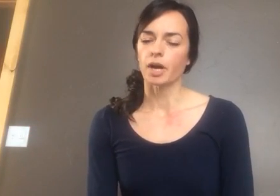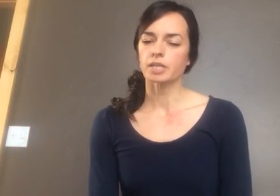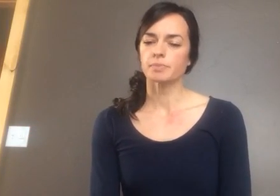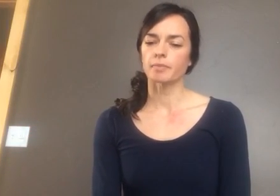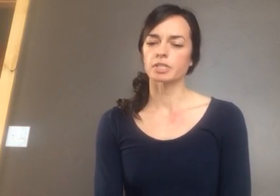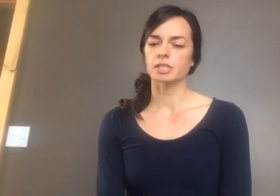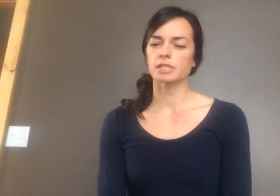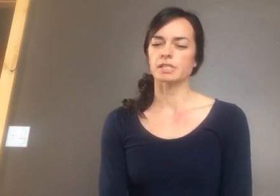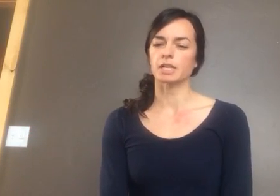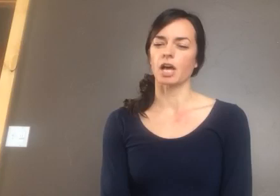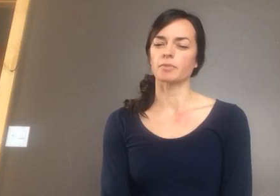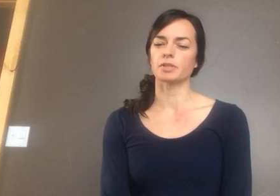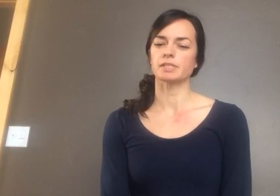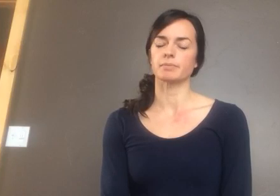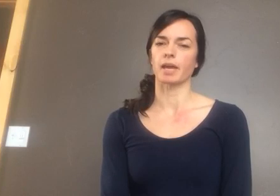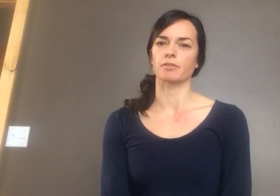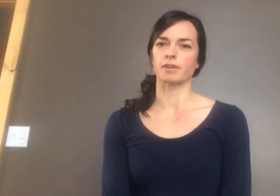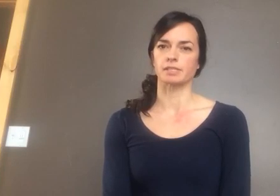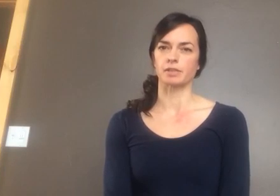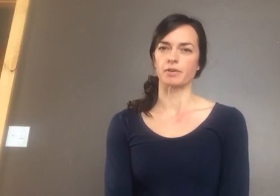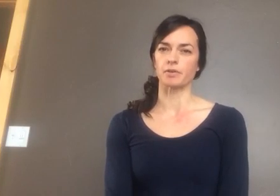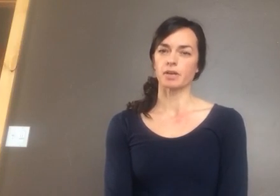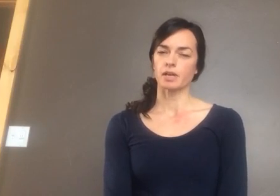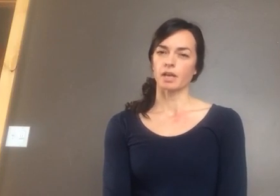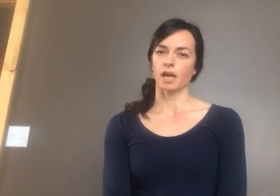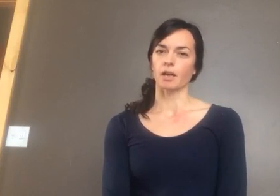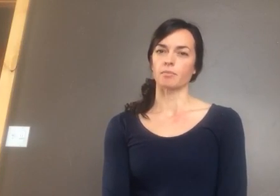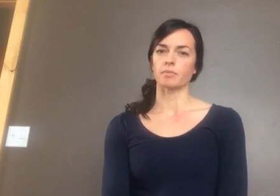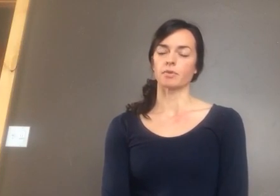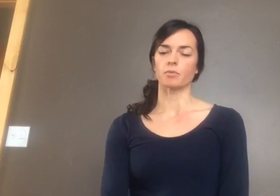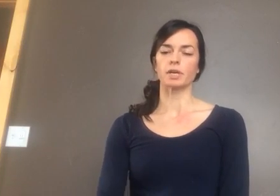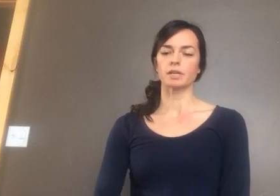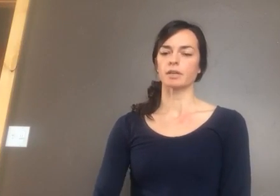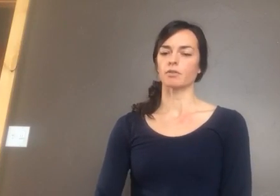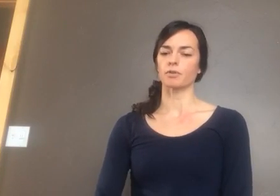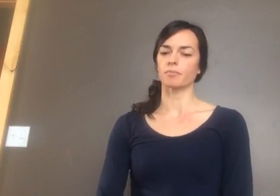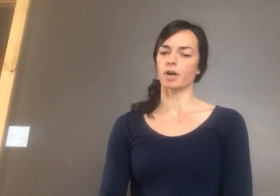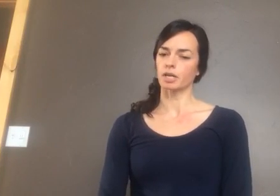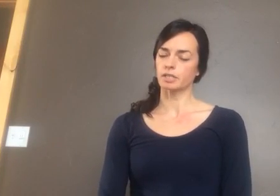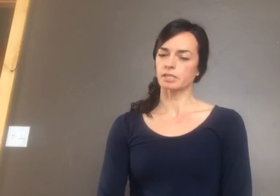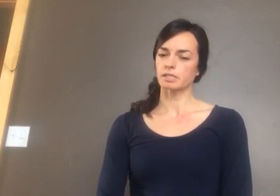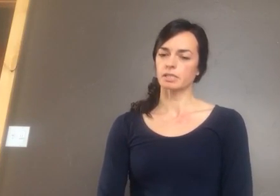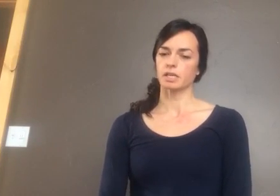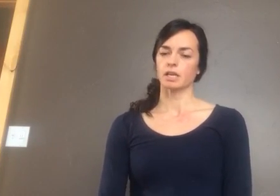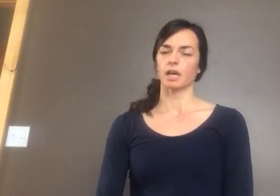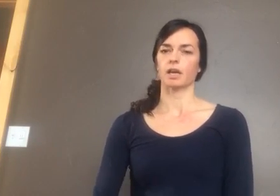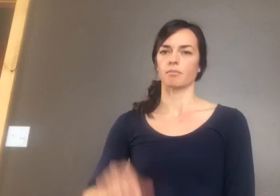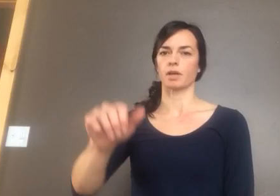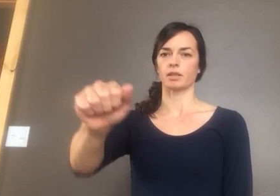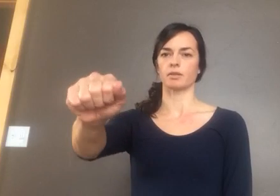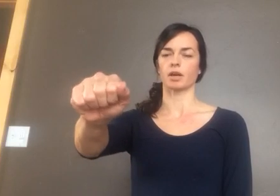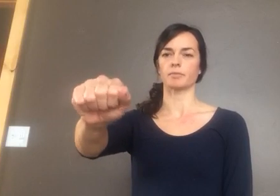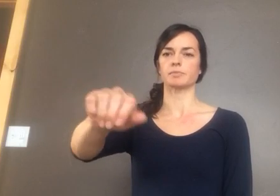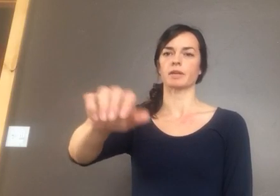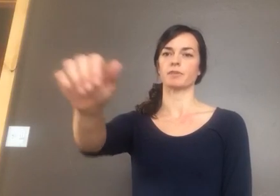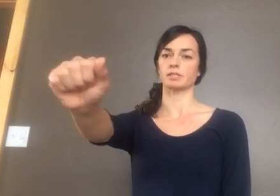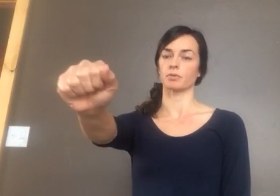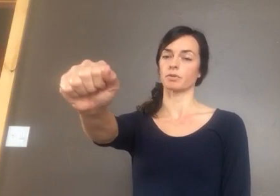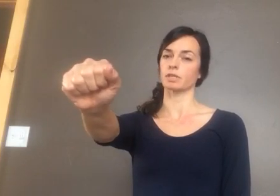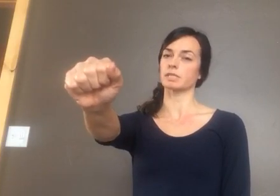Marx publishes the Communist Manifesto. We're going to, for Marx and the Communist Manifesto, the